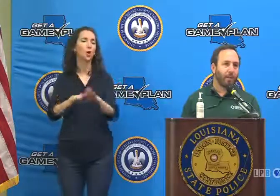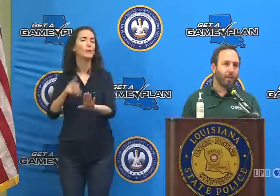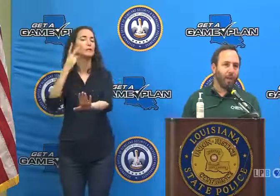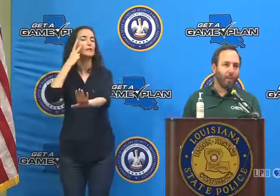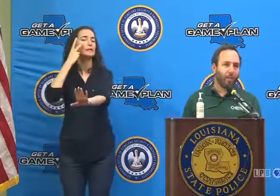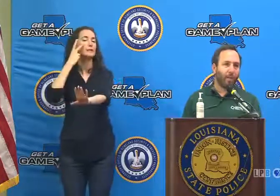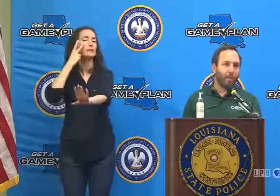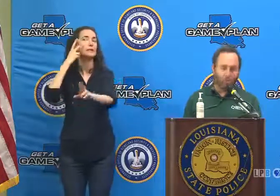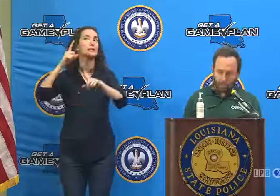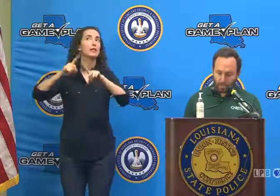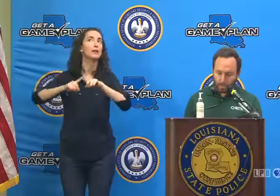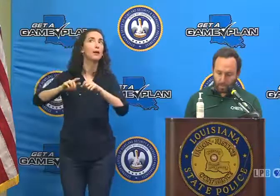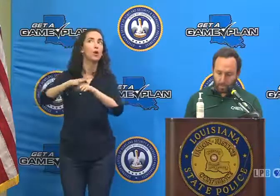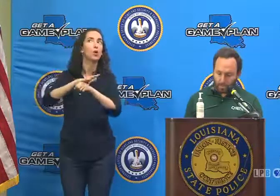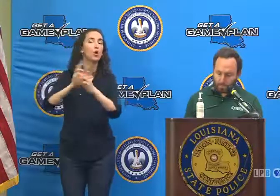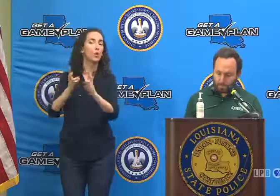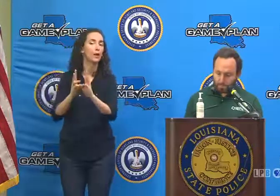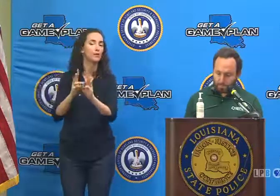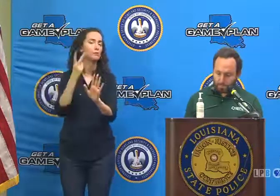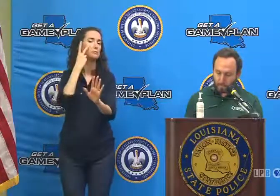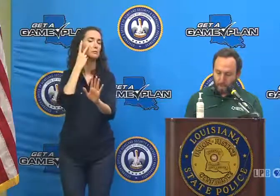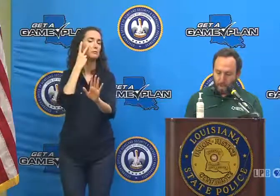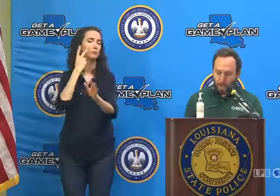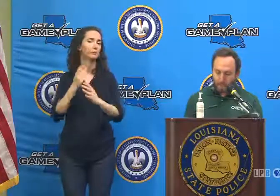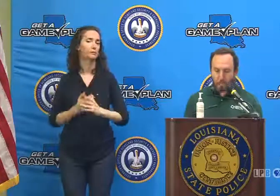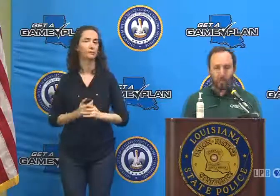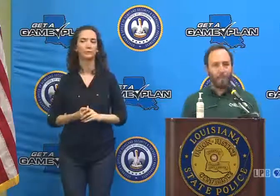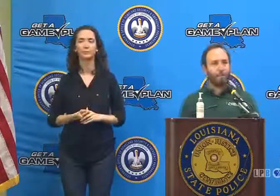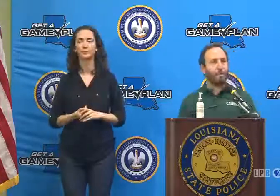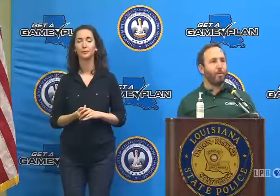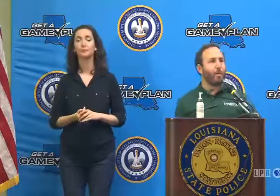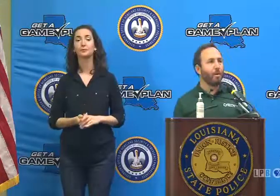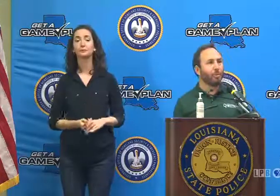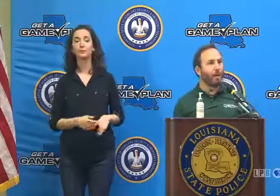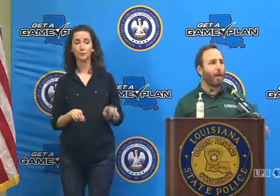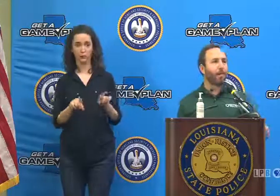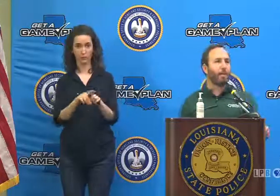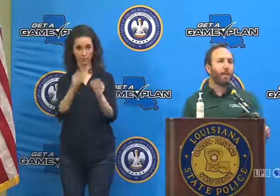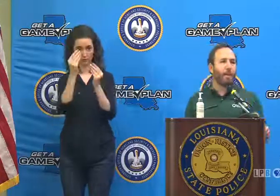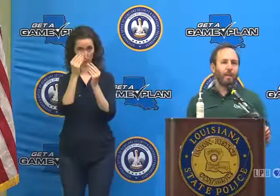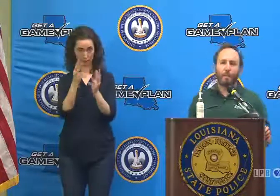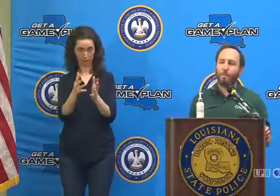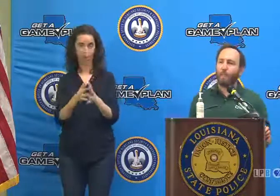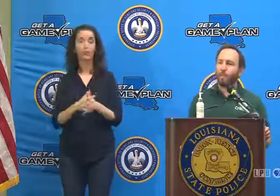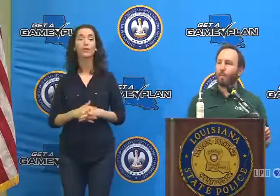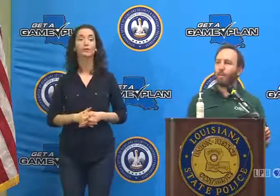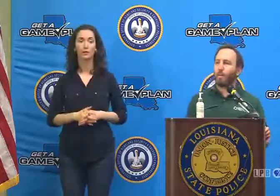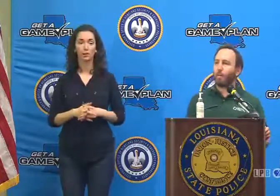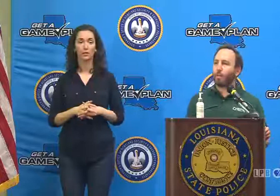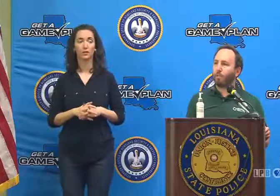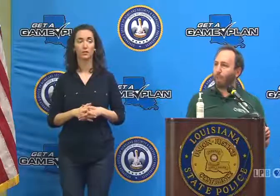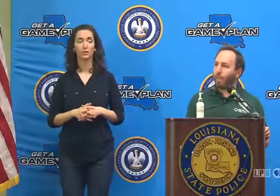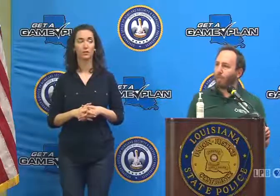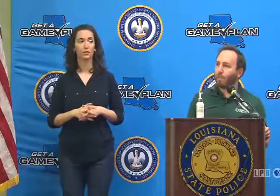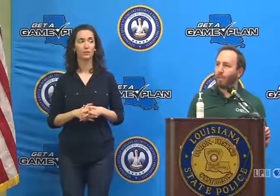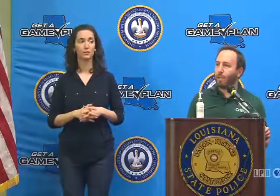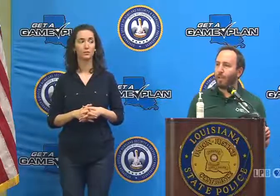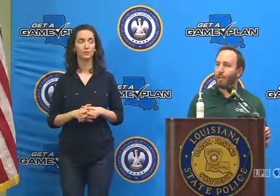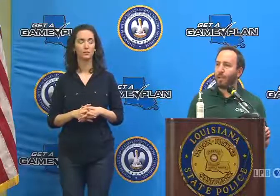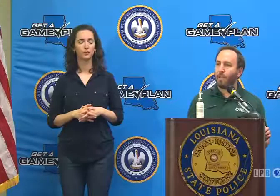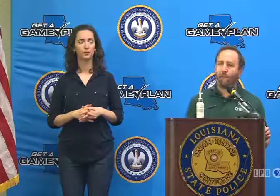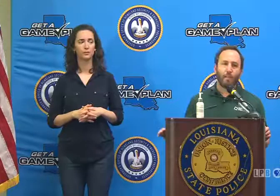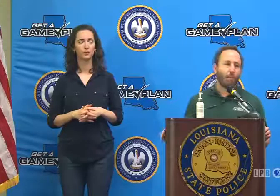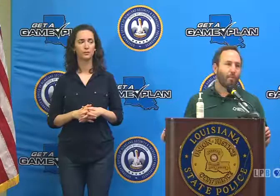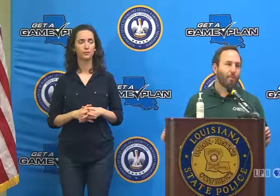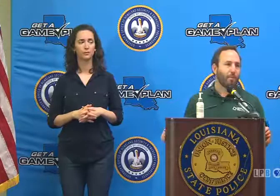depending on how the local weather is going. I also want to let people know that we have expanded the number of locations in